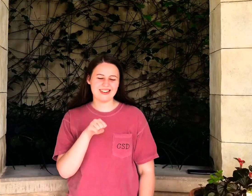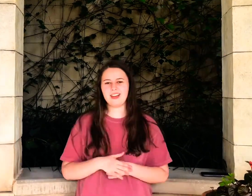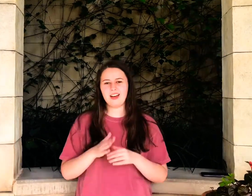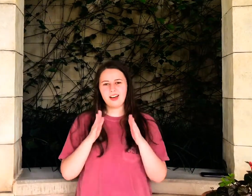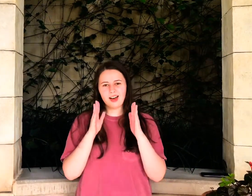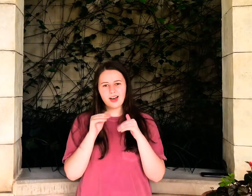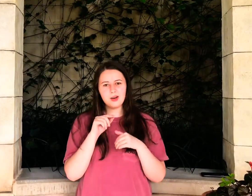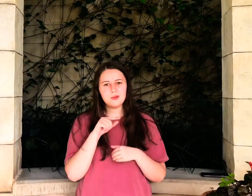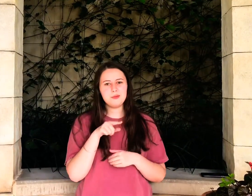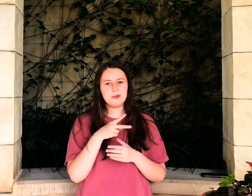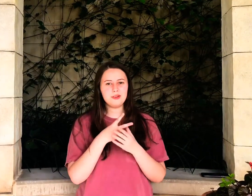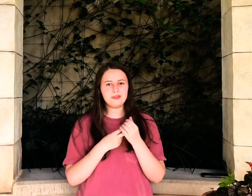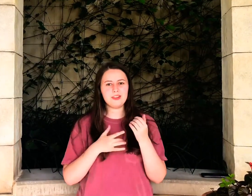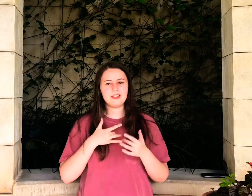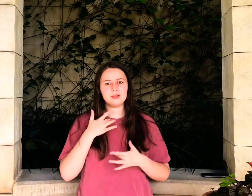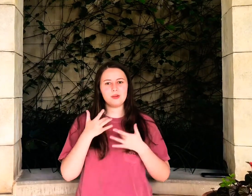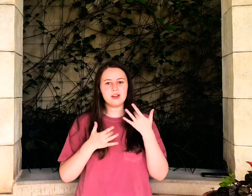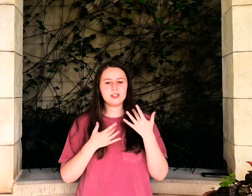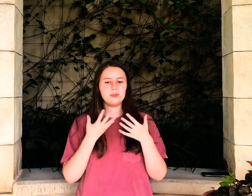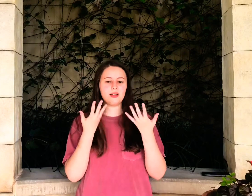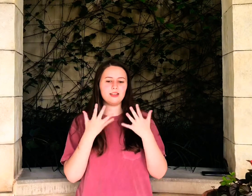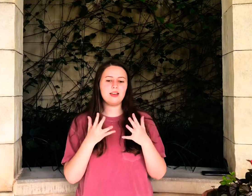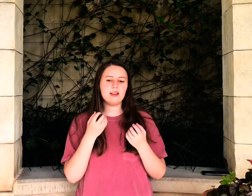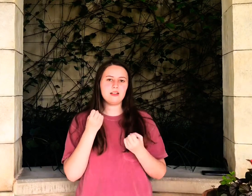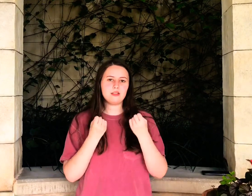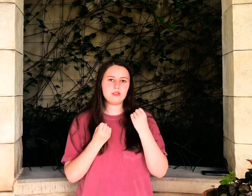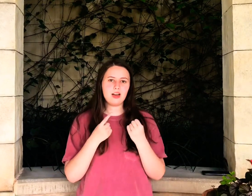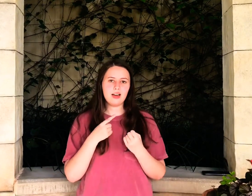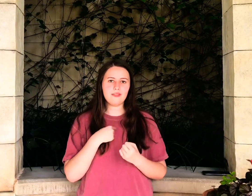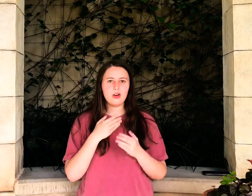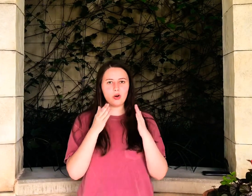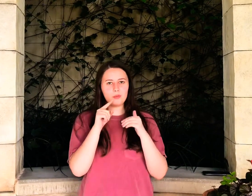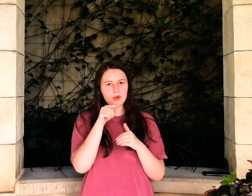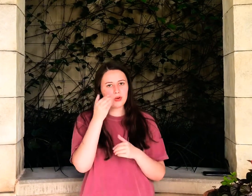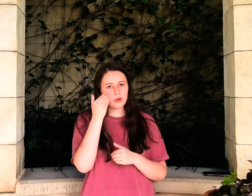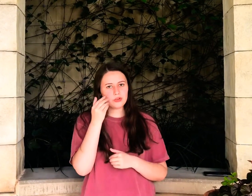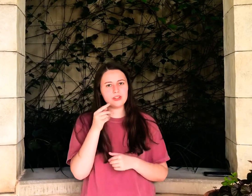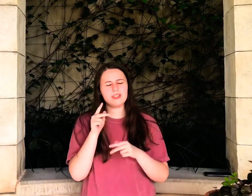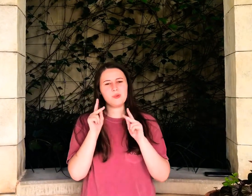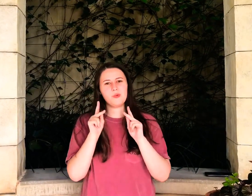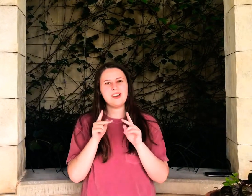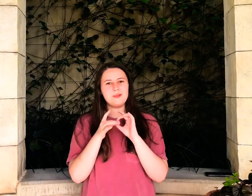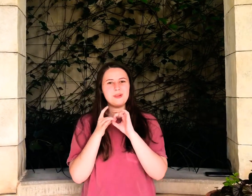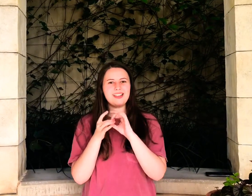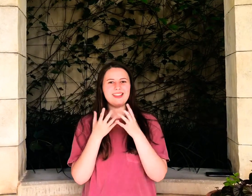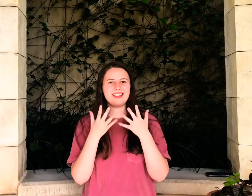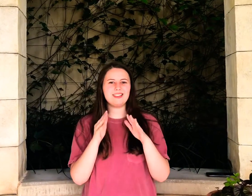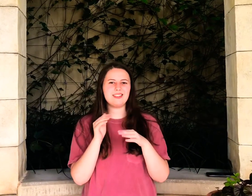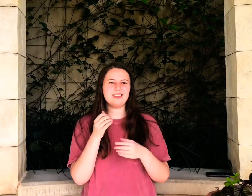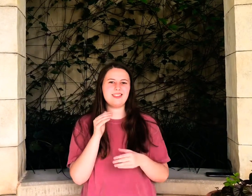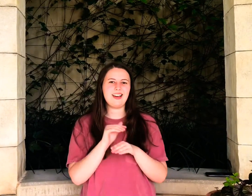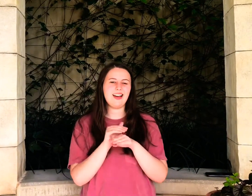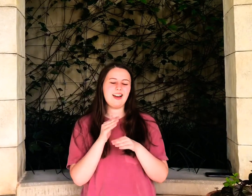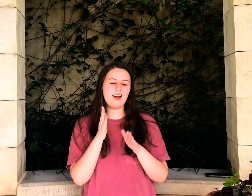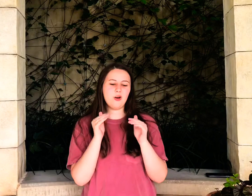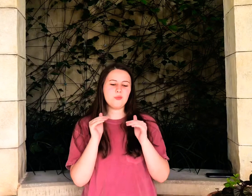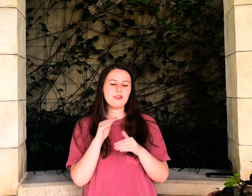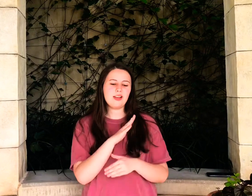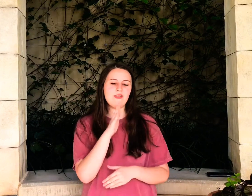I hope you're both feeling sparks by the end of the drive I hope you know she's the one by the end of the night I hope you never,